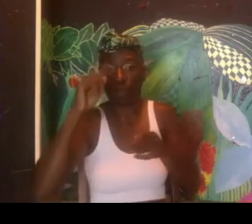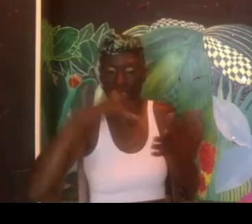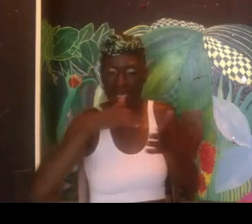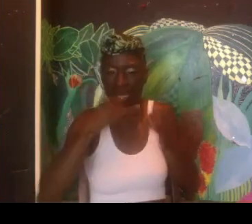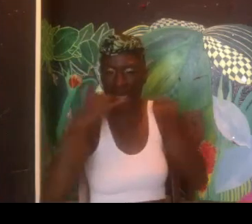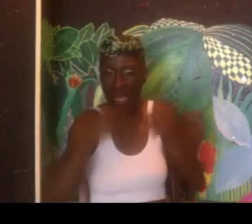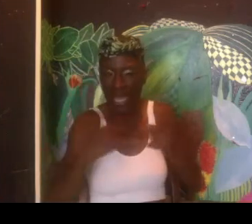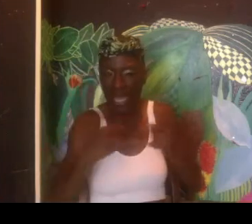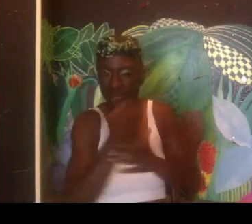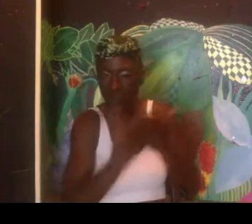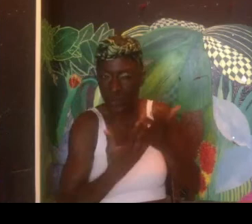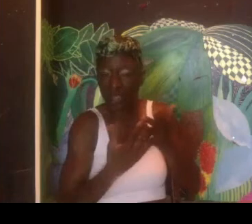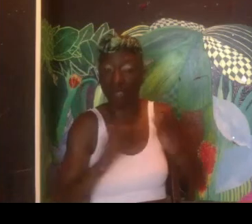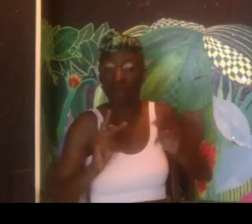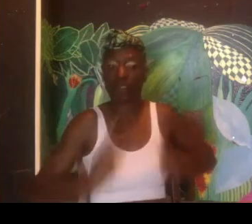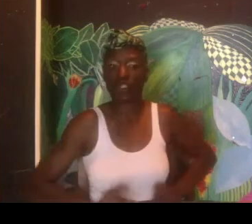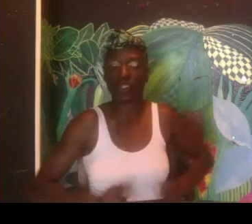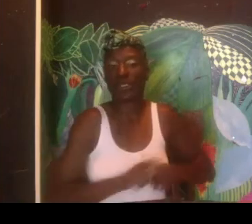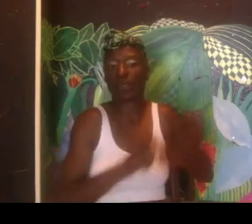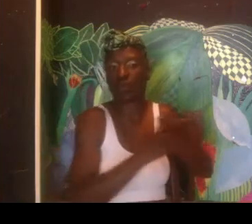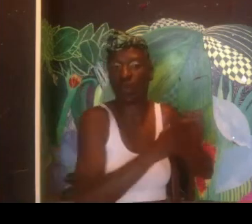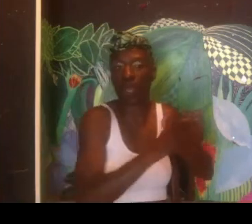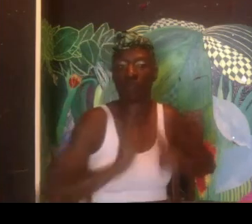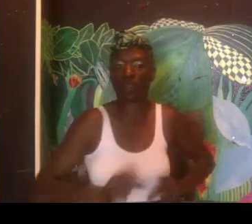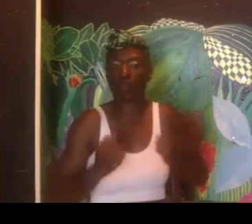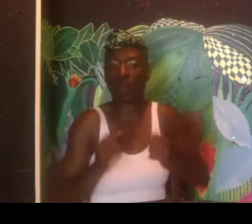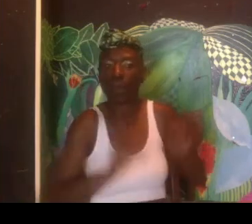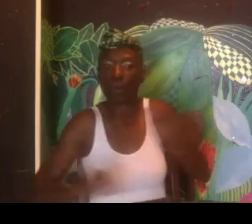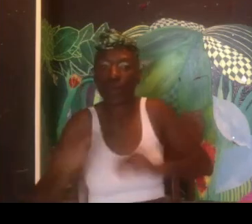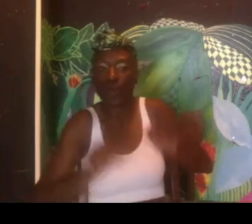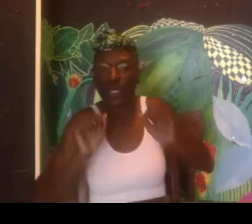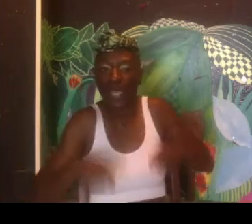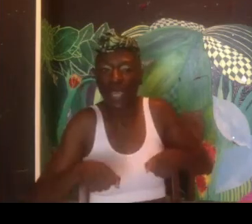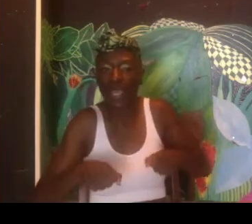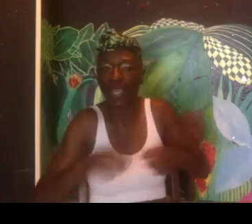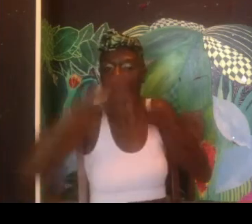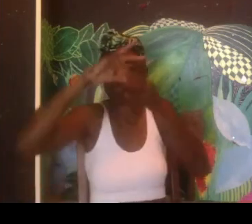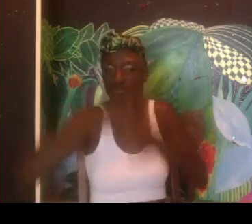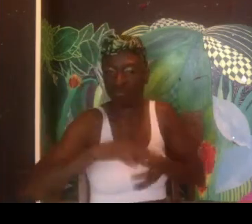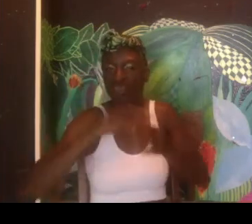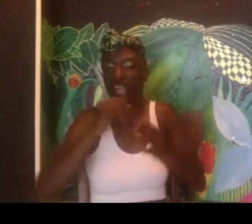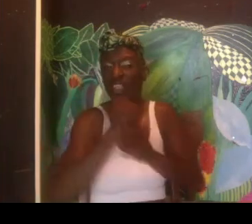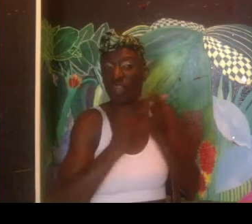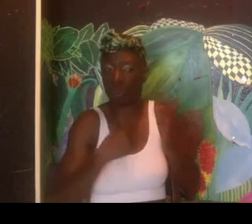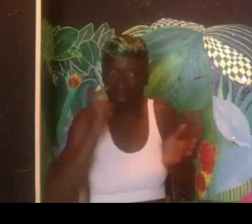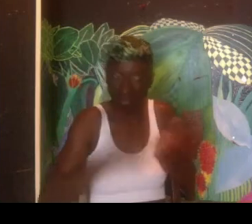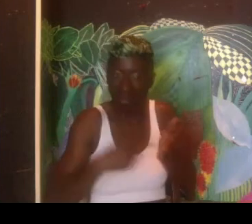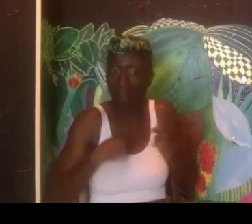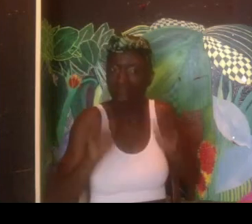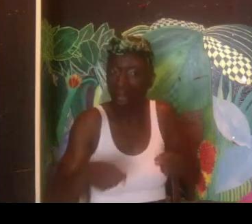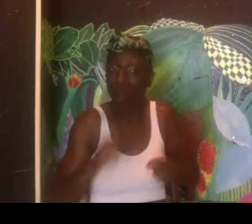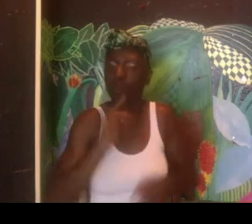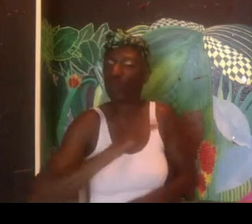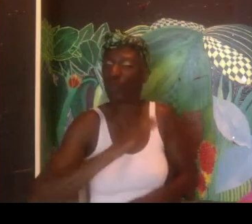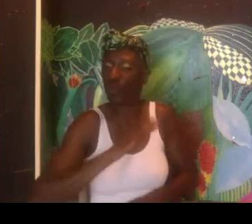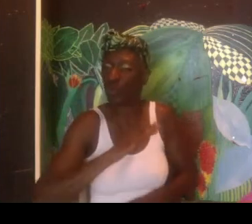But, you know, I had the function and the ability to be able to study a script, use that physicality, that movement,